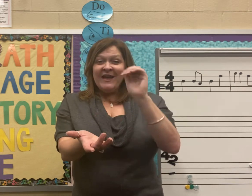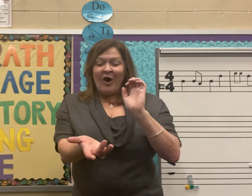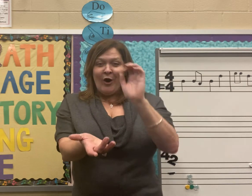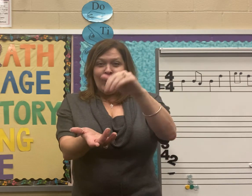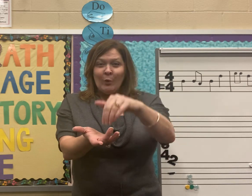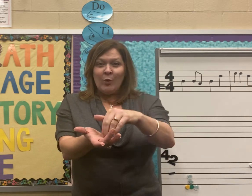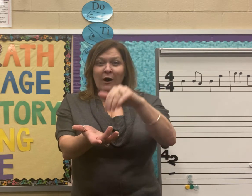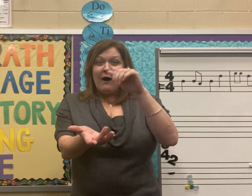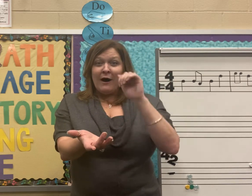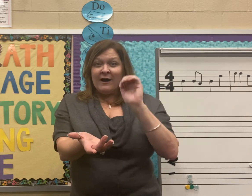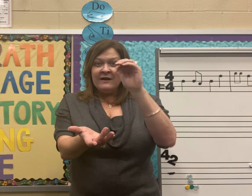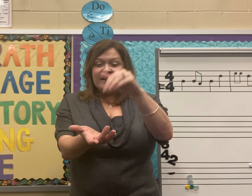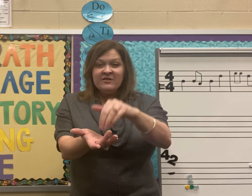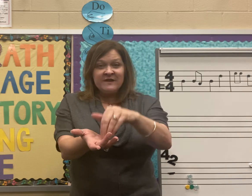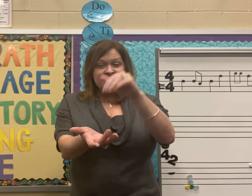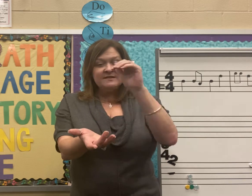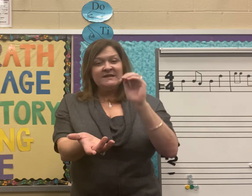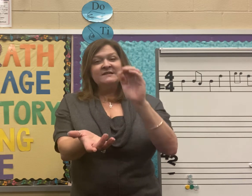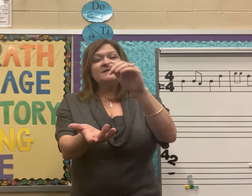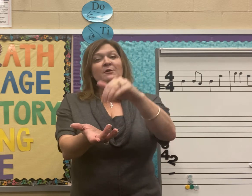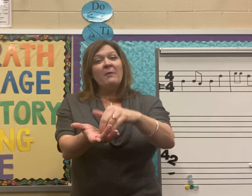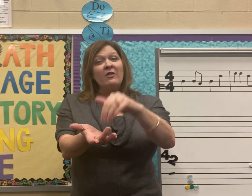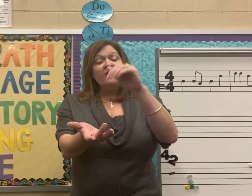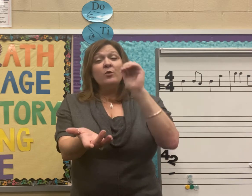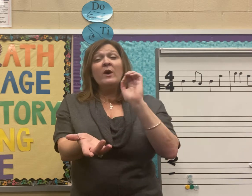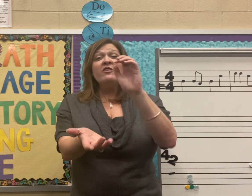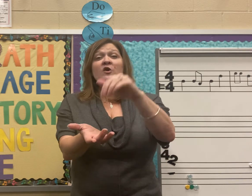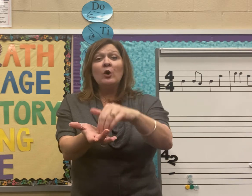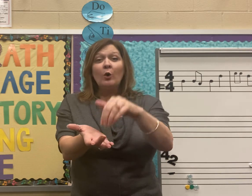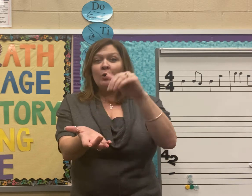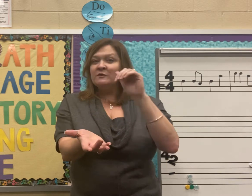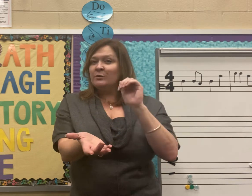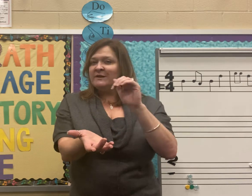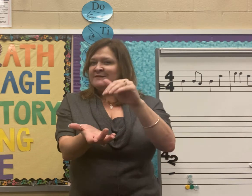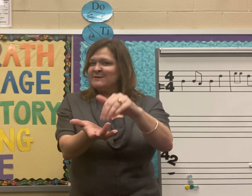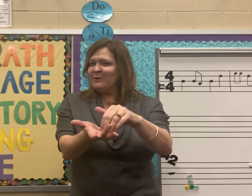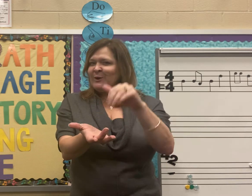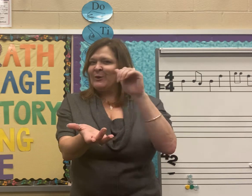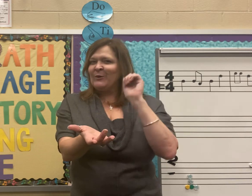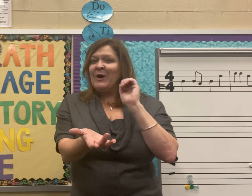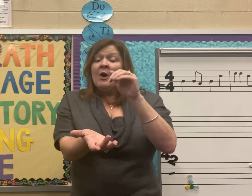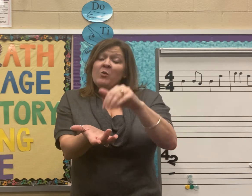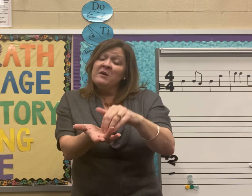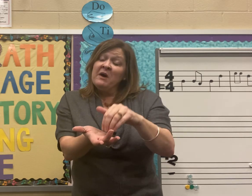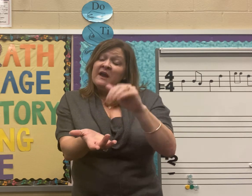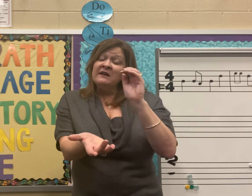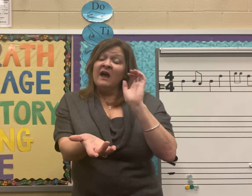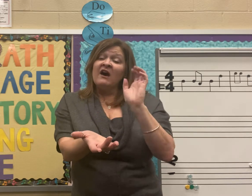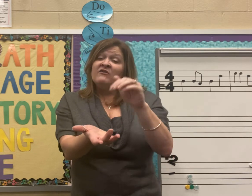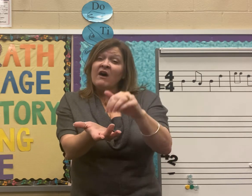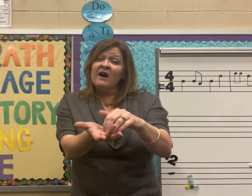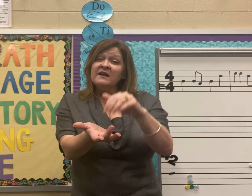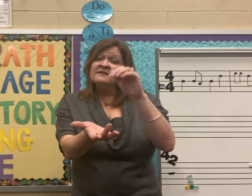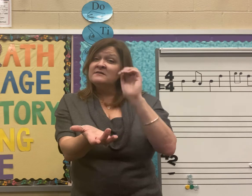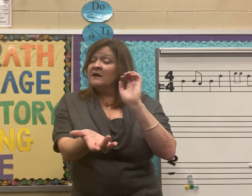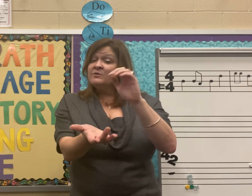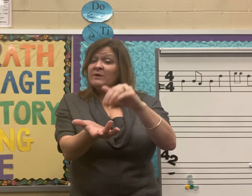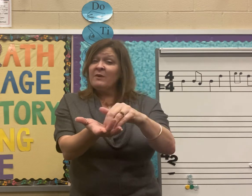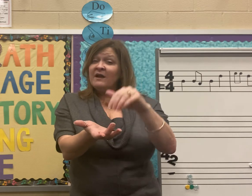-R-Y. This is the month when the cold winds blow. We might have ice and we might